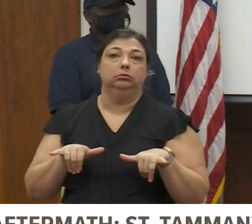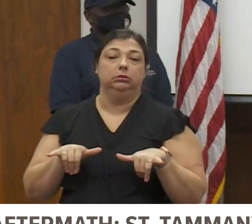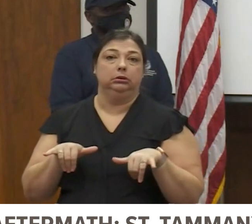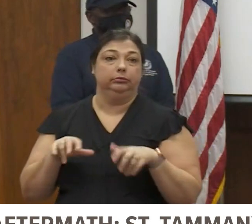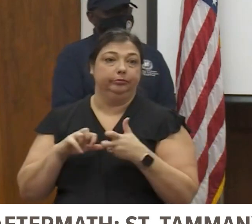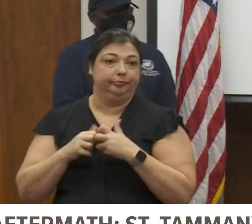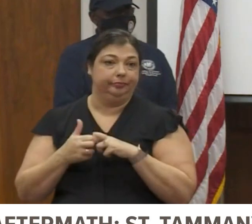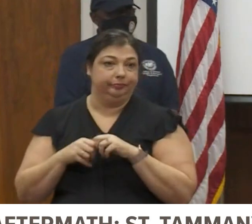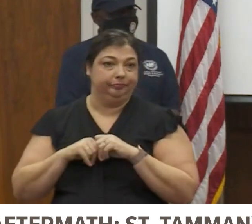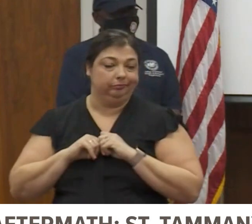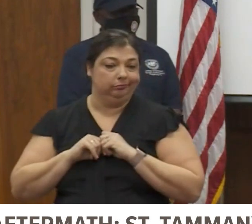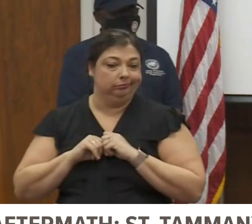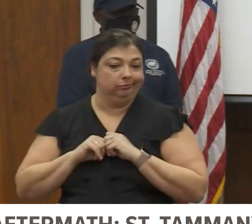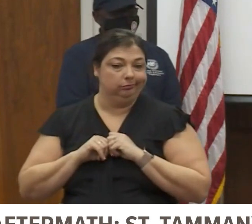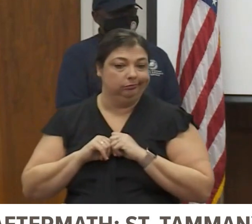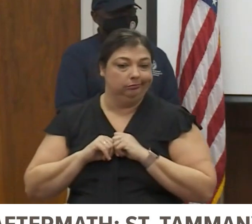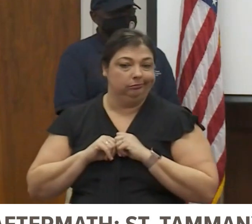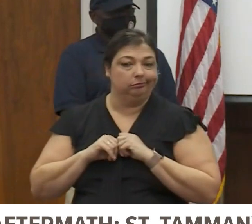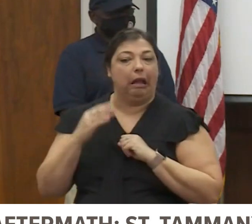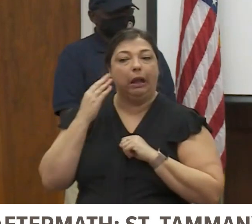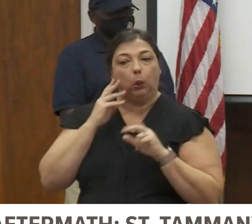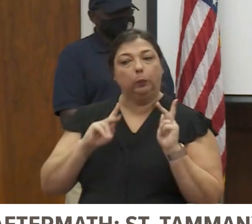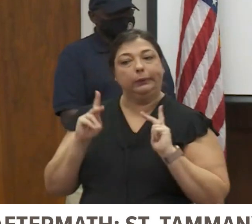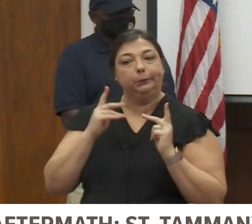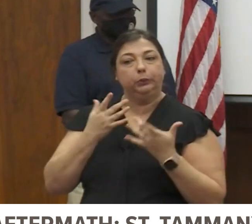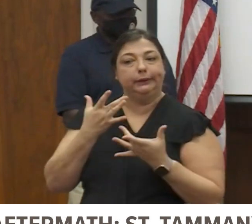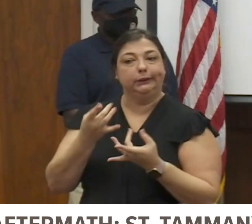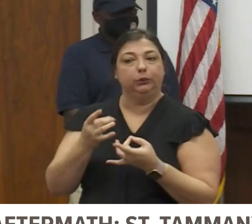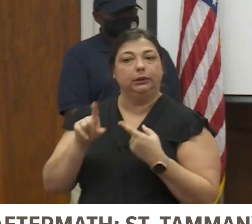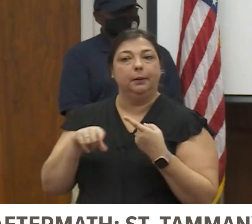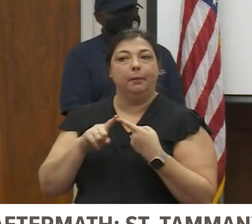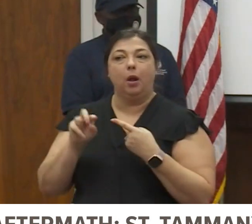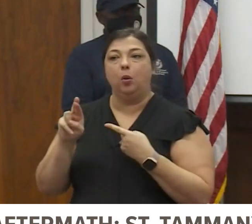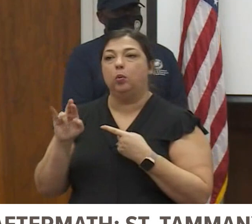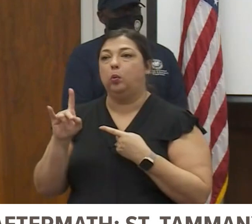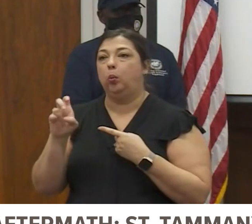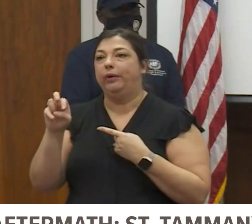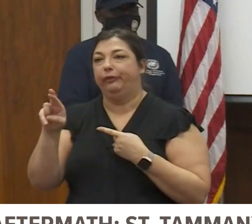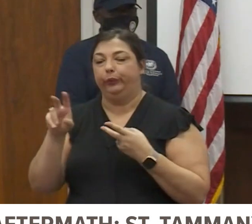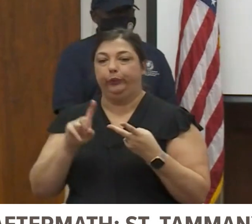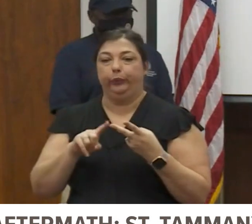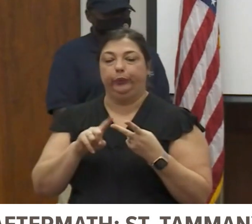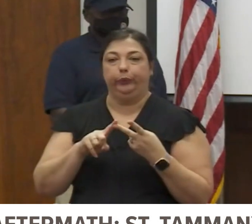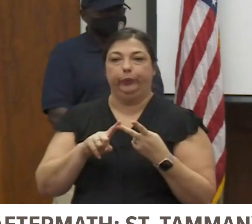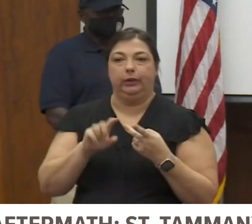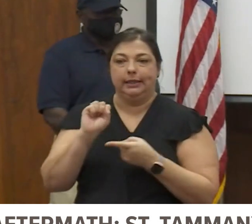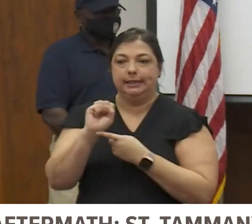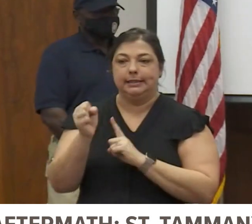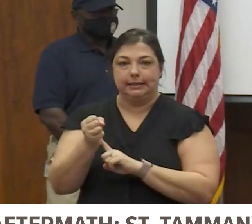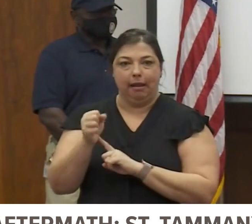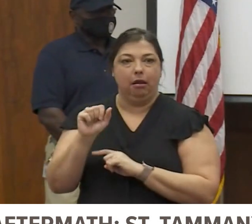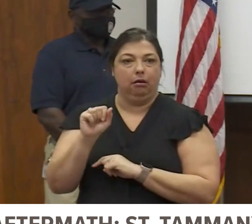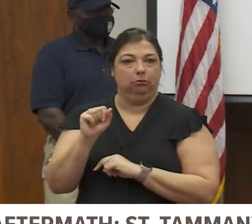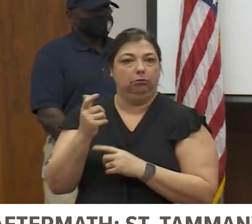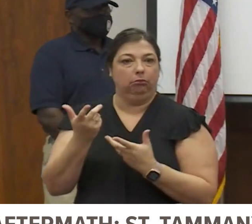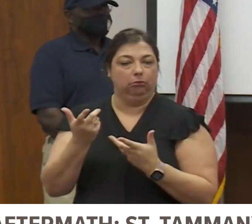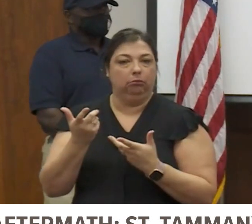I know I know our citizens are interested about our rivers and the state of our rivers,